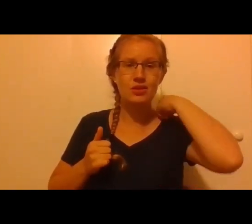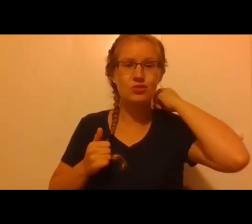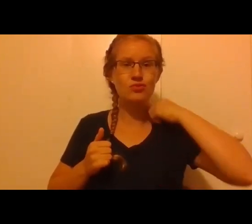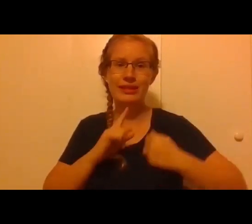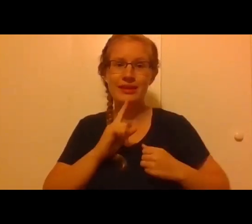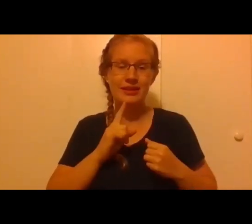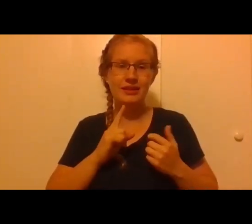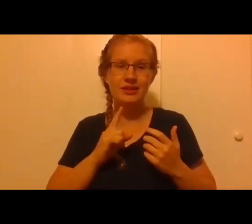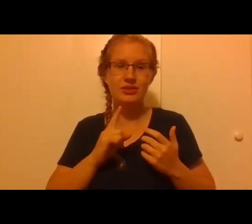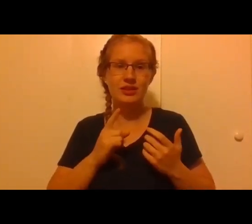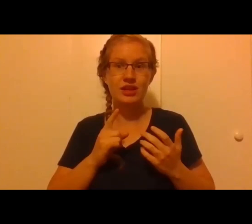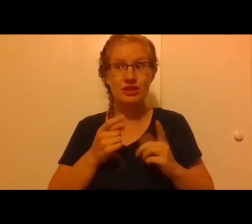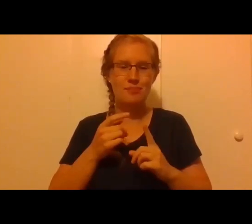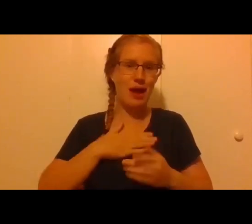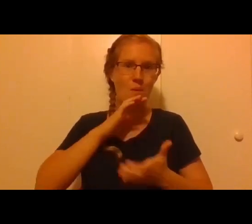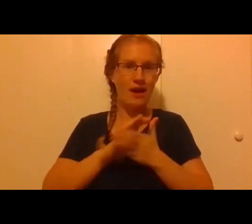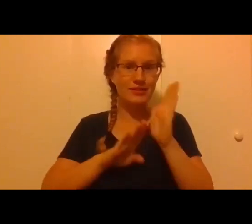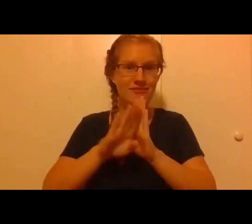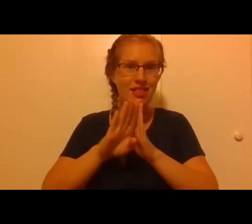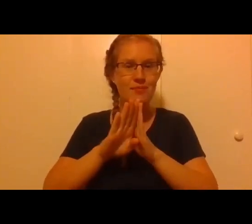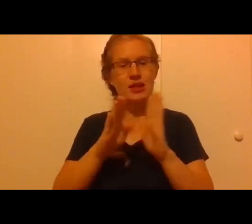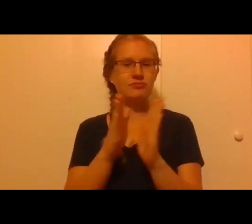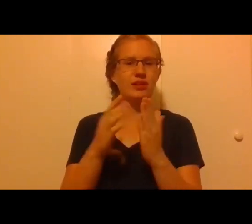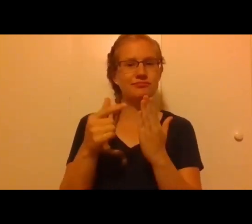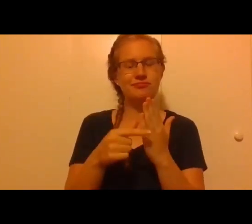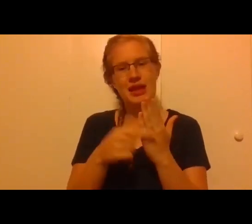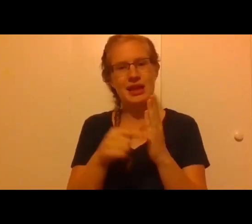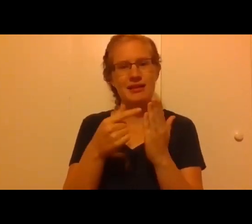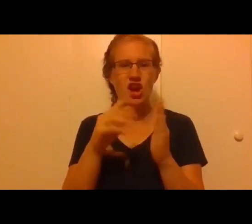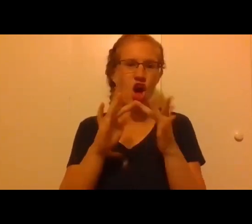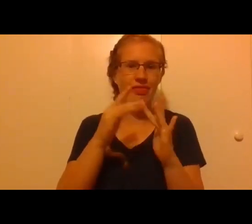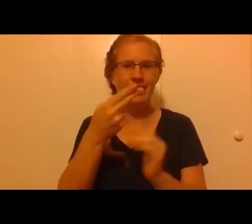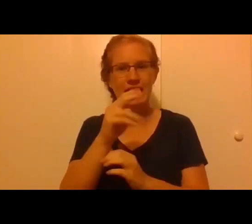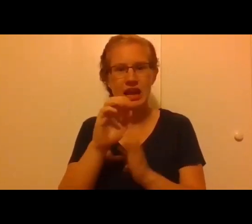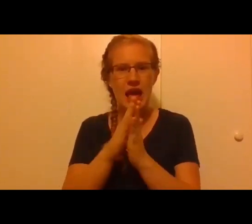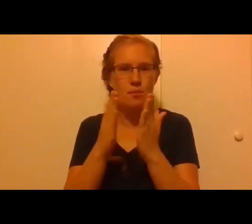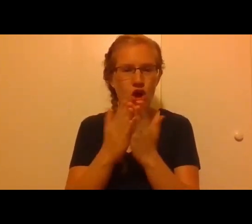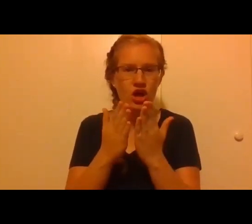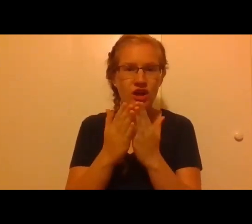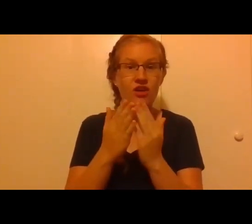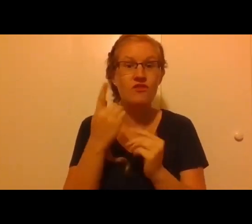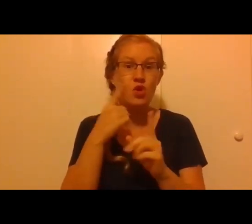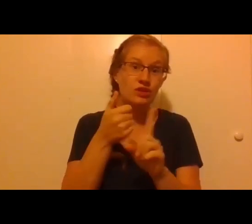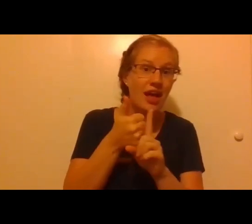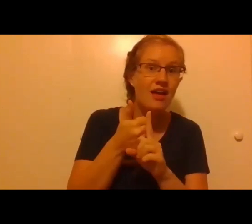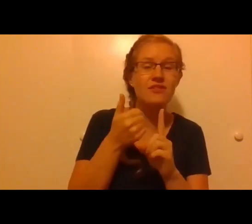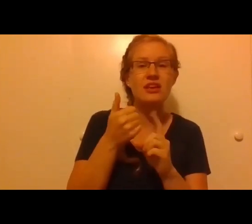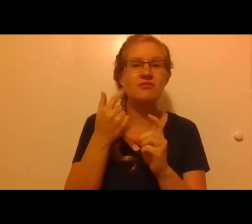together an online handbook for people who experience hearing loss as she and many members of her family have